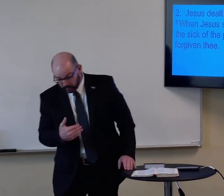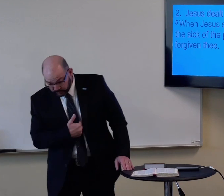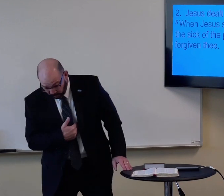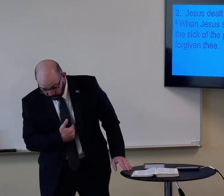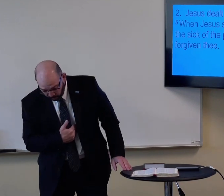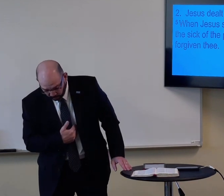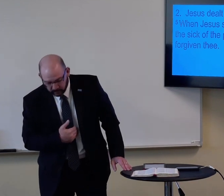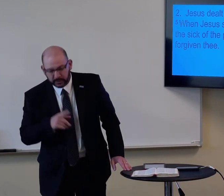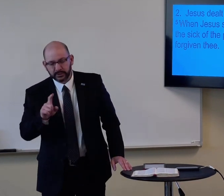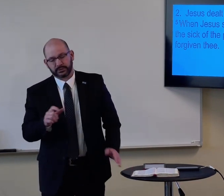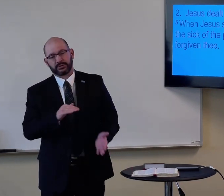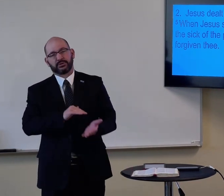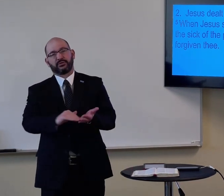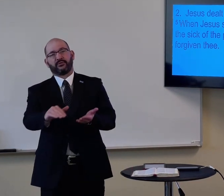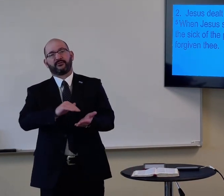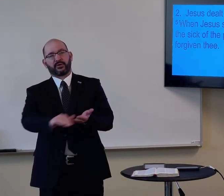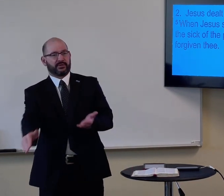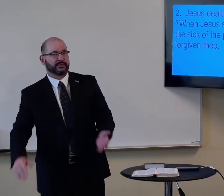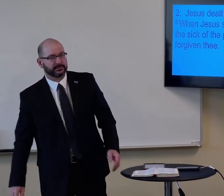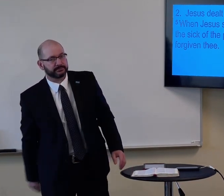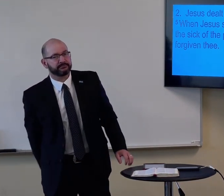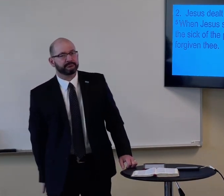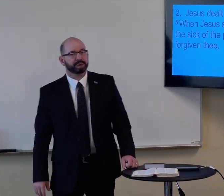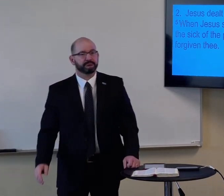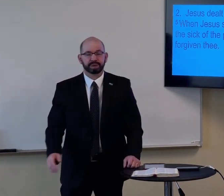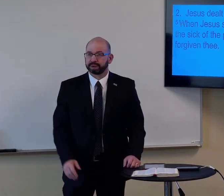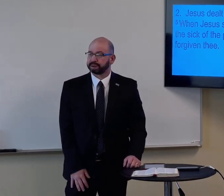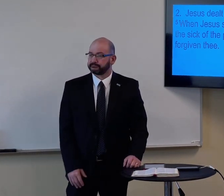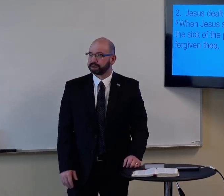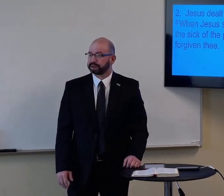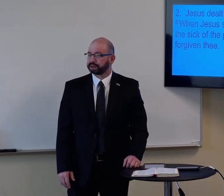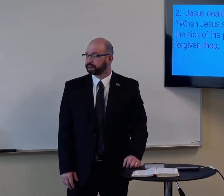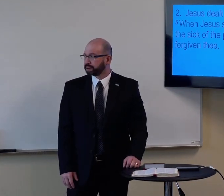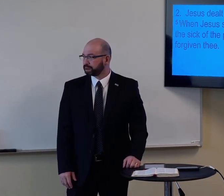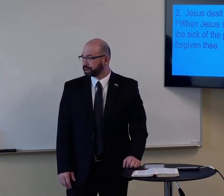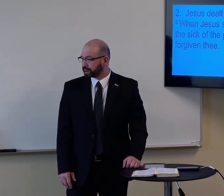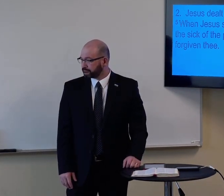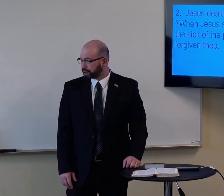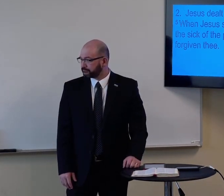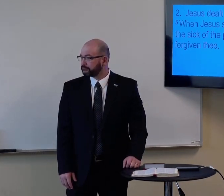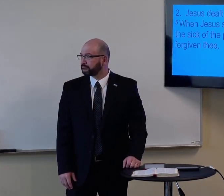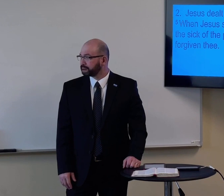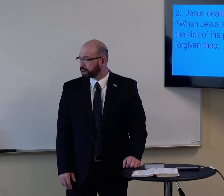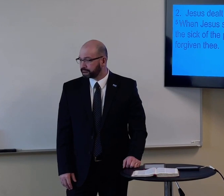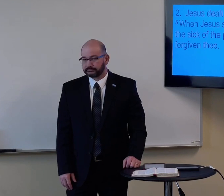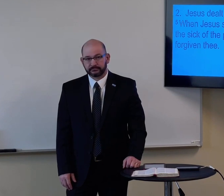Your soul needs forgiving. Cleansing, right?